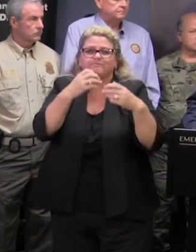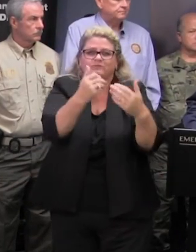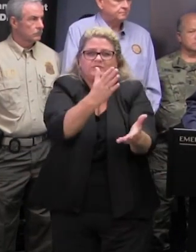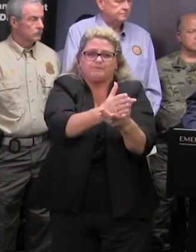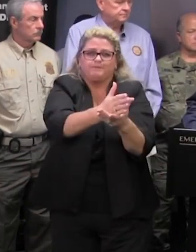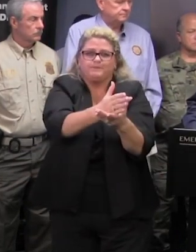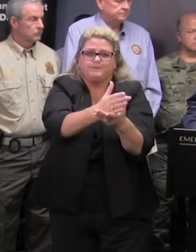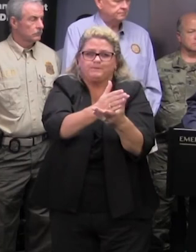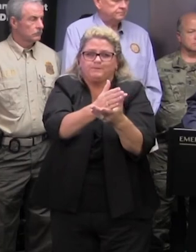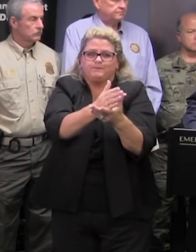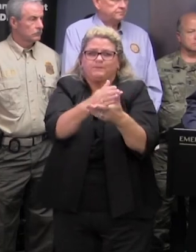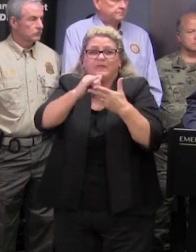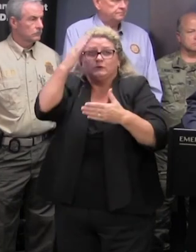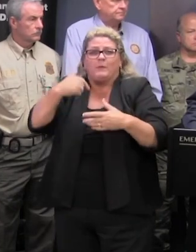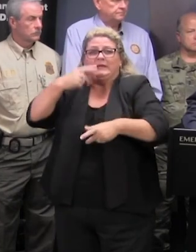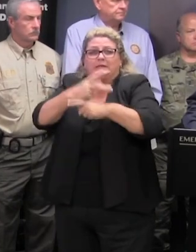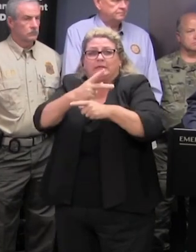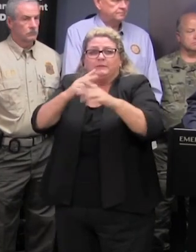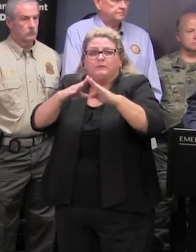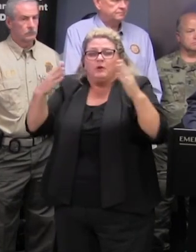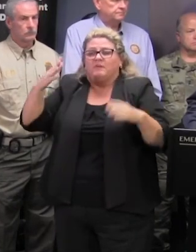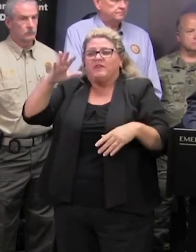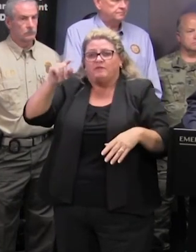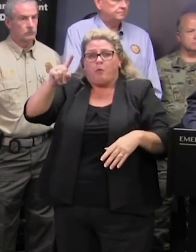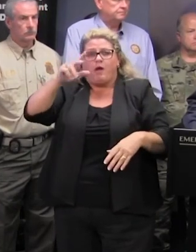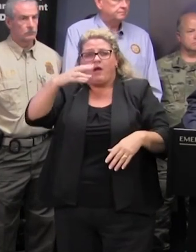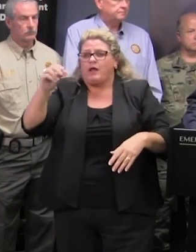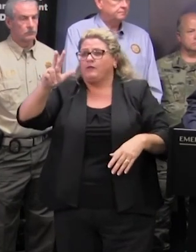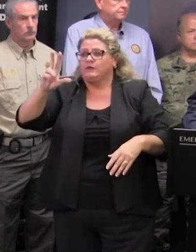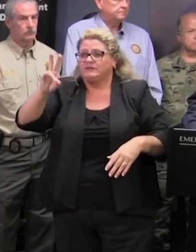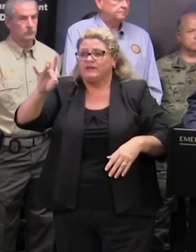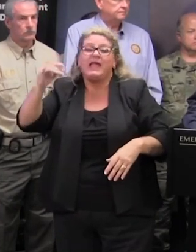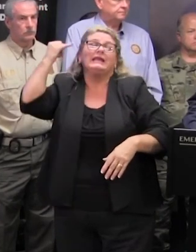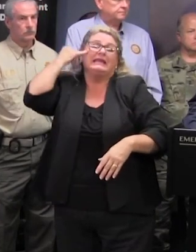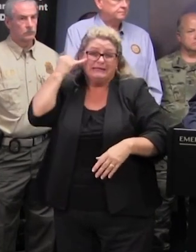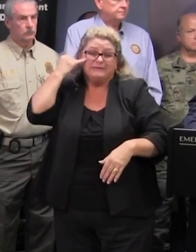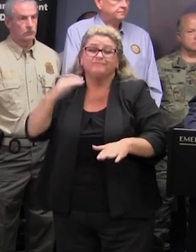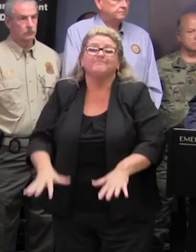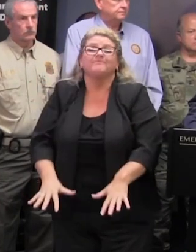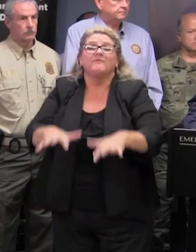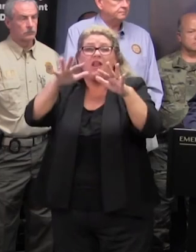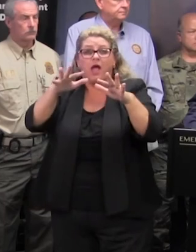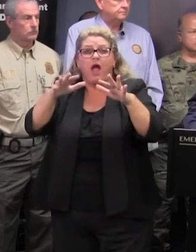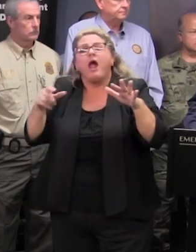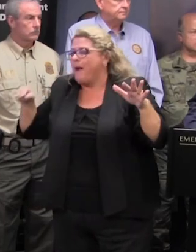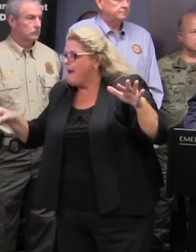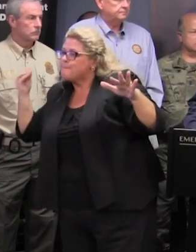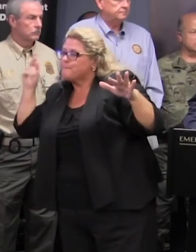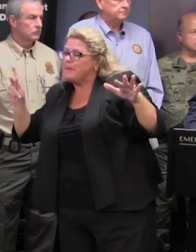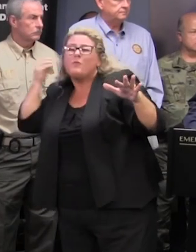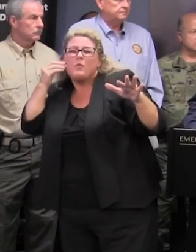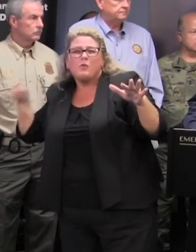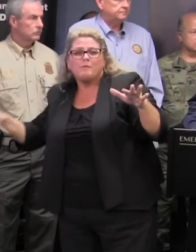501 and 378 we want to keep it open but in in case it it does get flooded at least the people have gotten back to the homes it won't